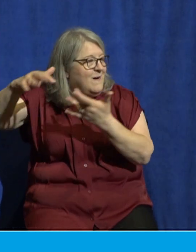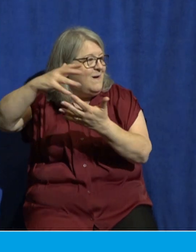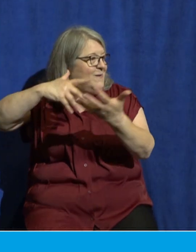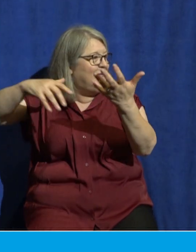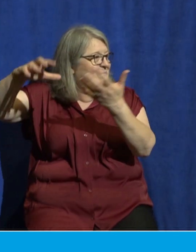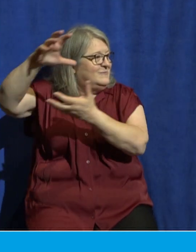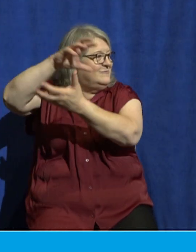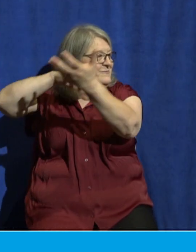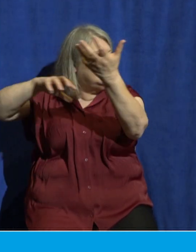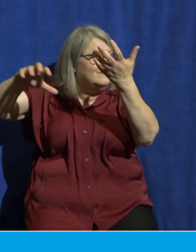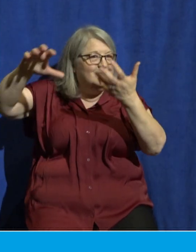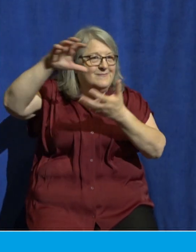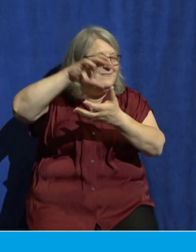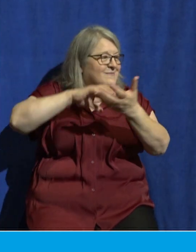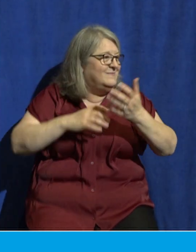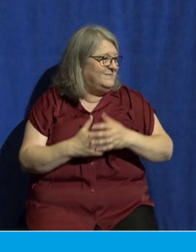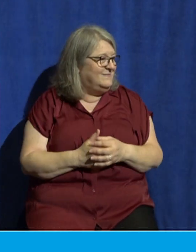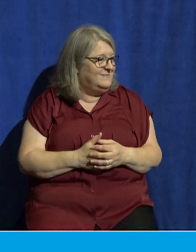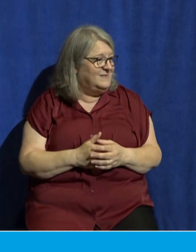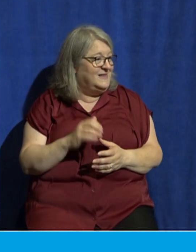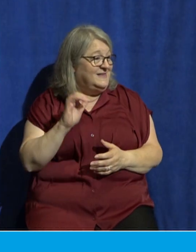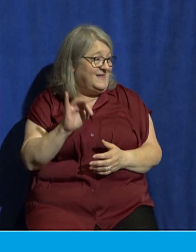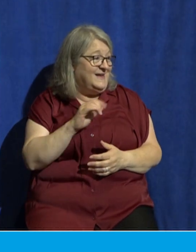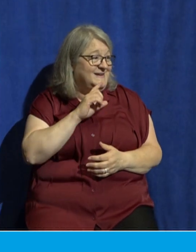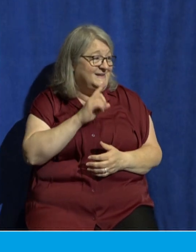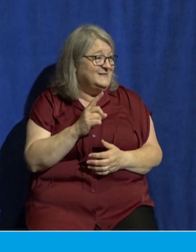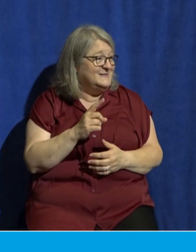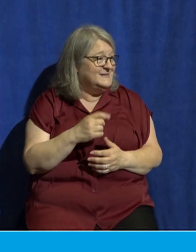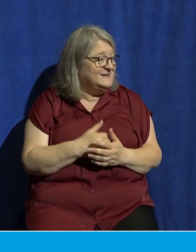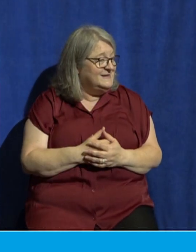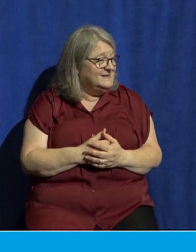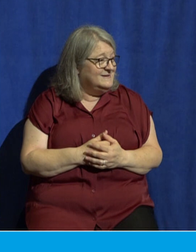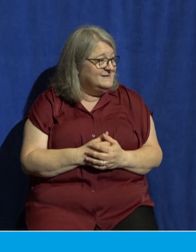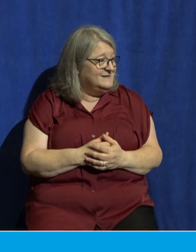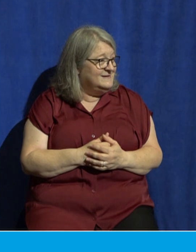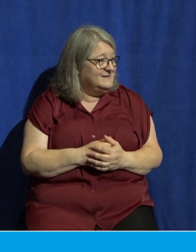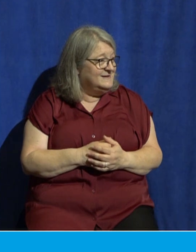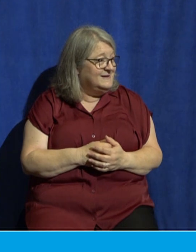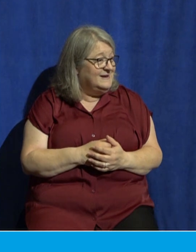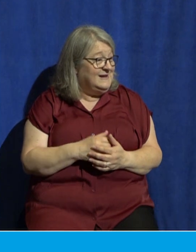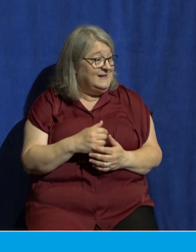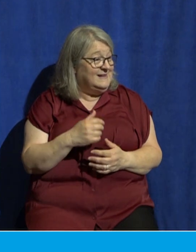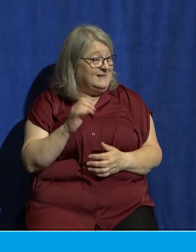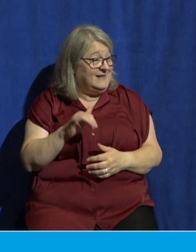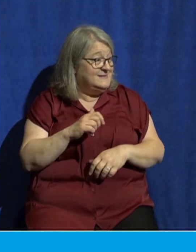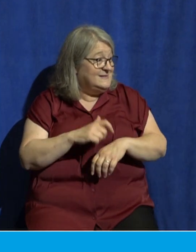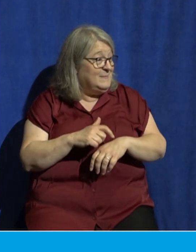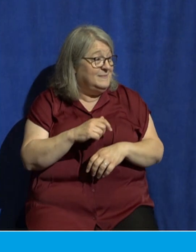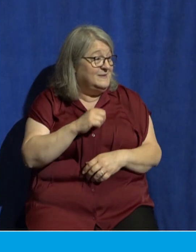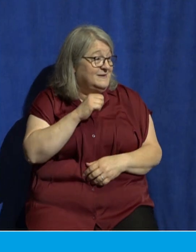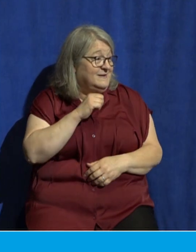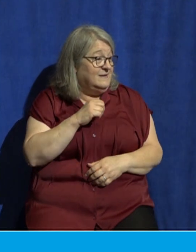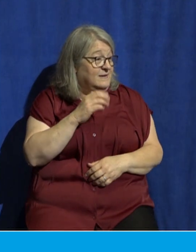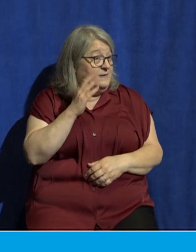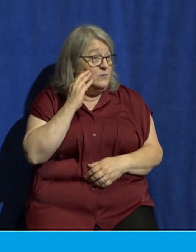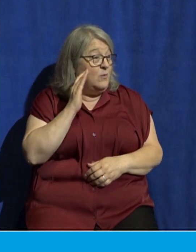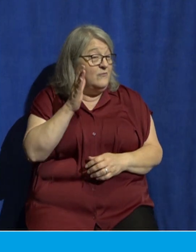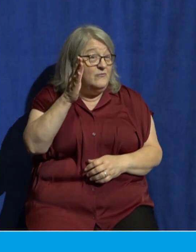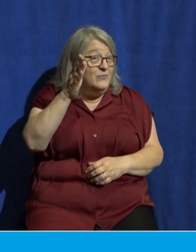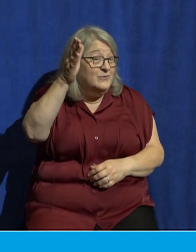this is a divine revelation of who Jesus really is that this time he is not coming as a baby in a manger but he is coming as a king on